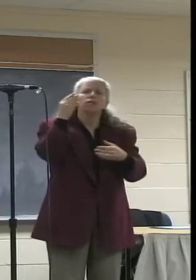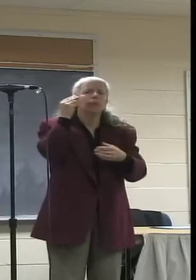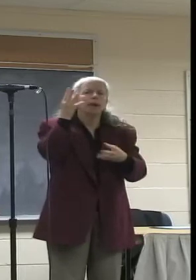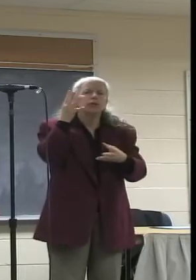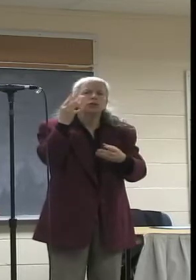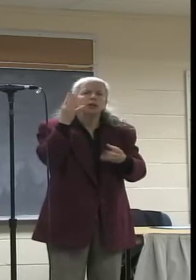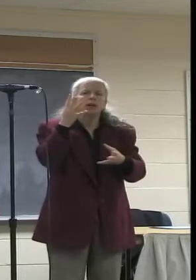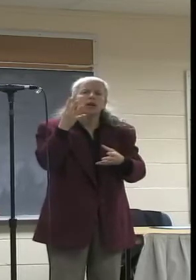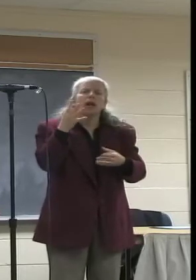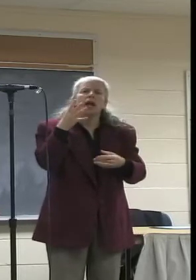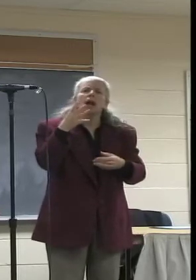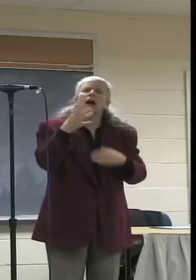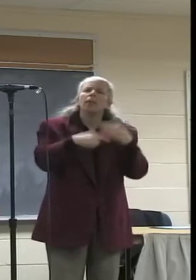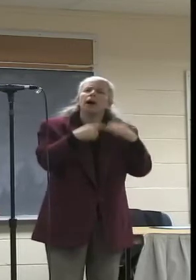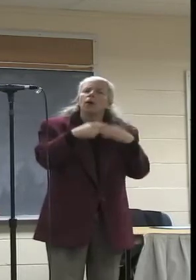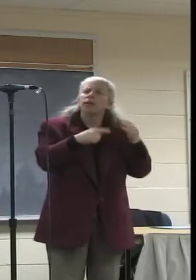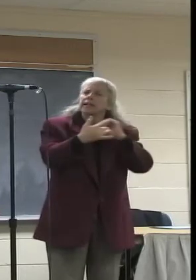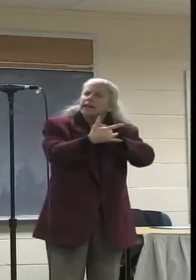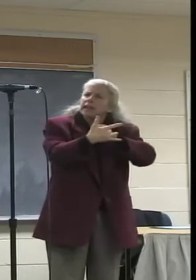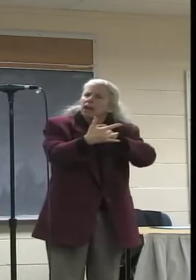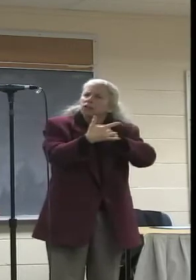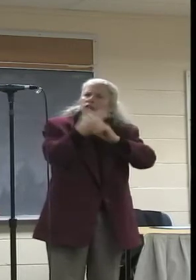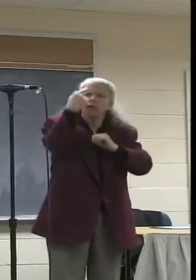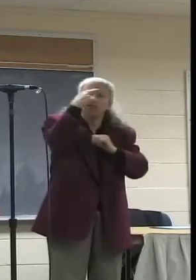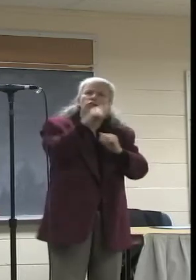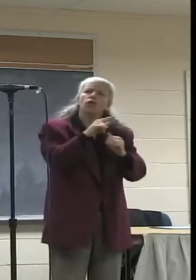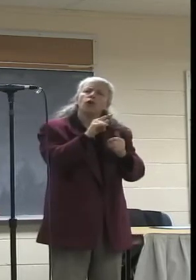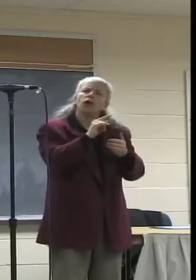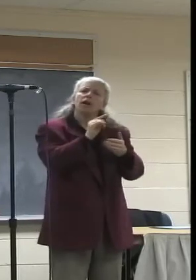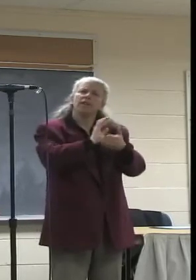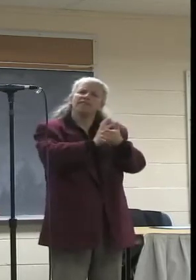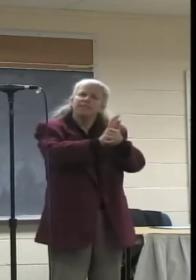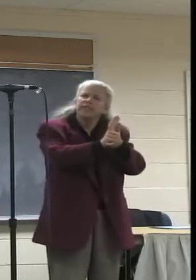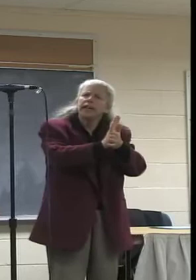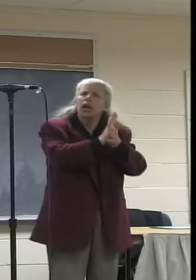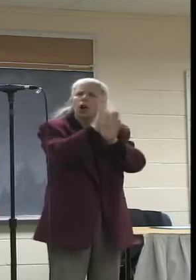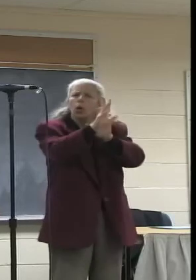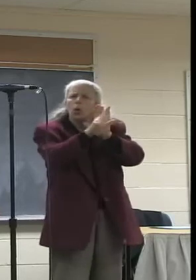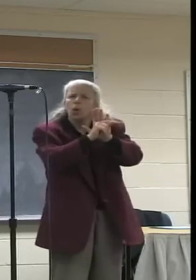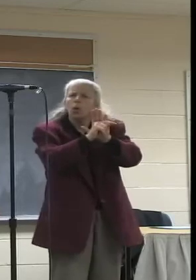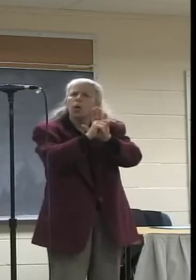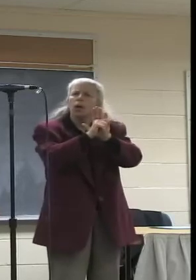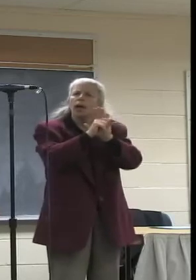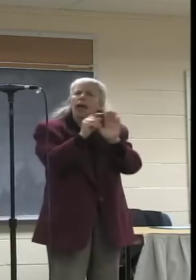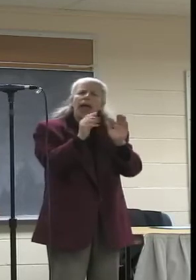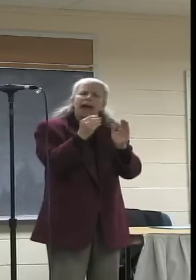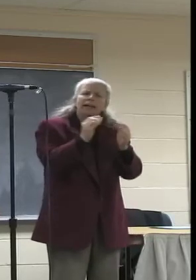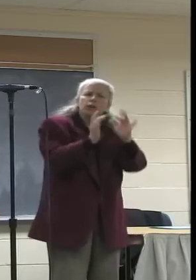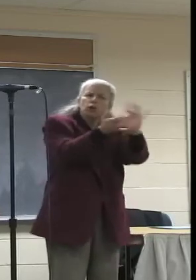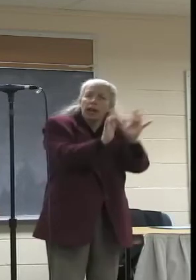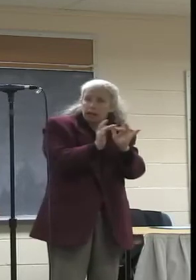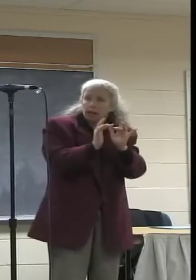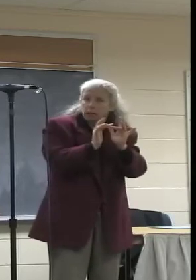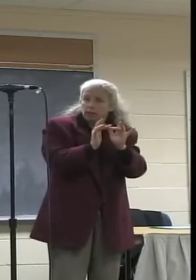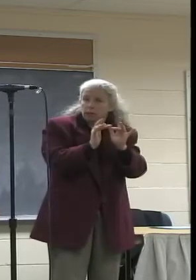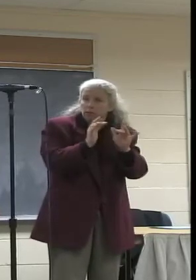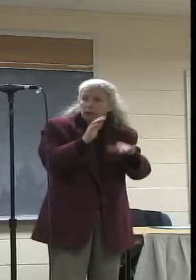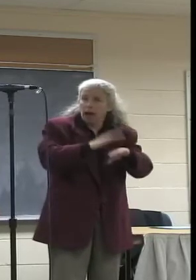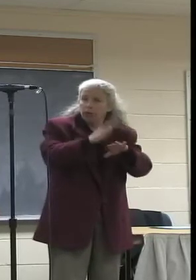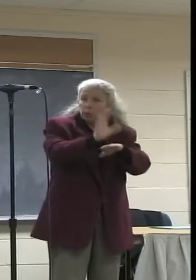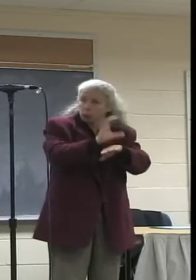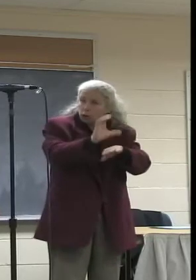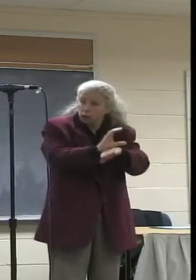ever-changing technologies in the video and virtual worlds of communications. This new contract